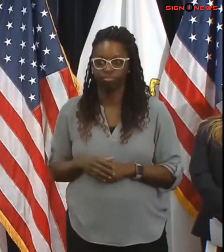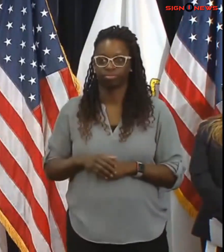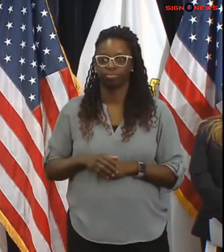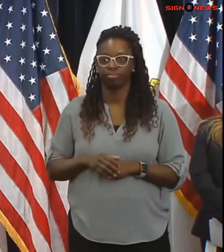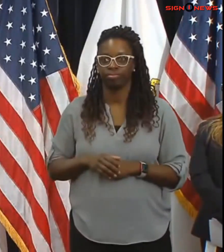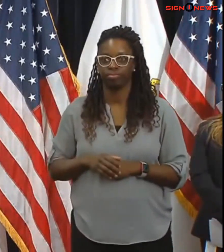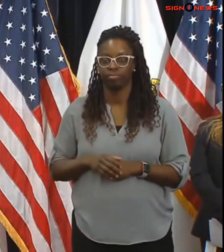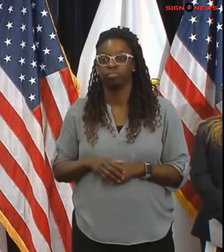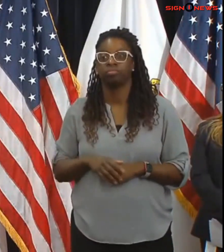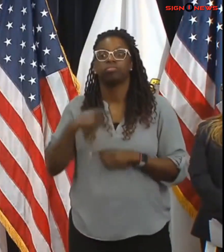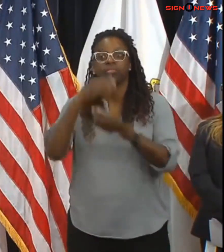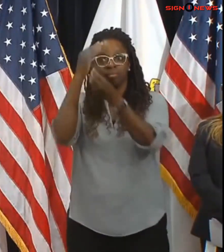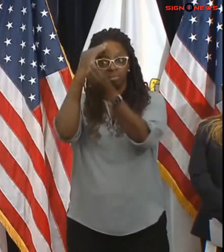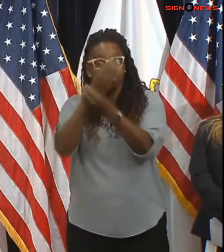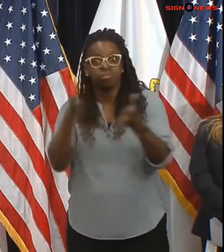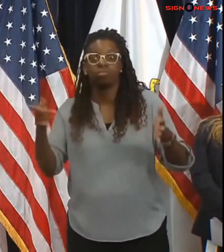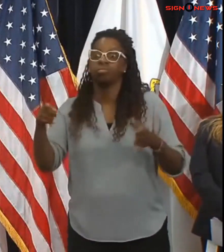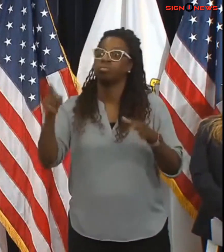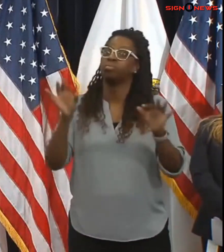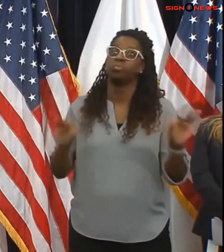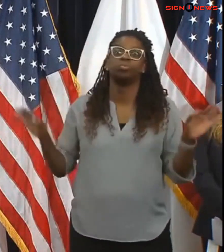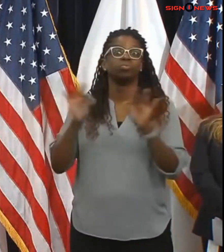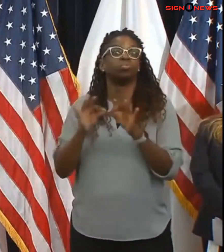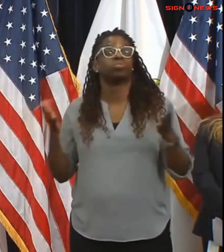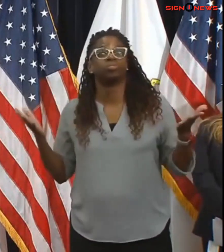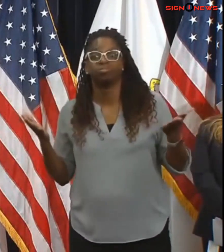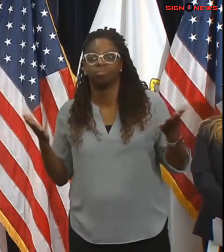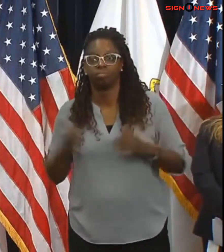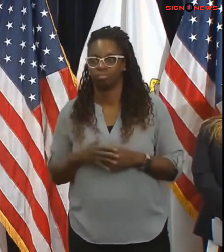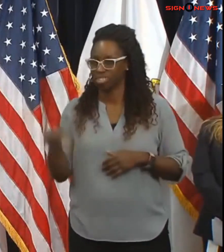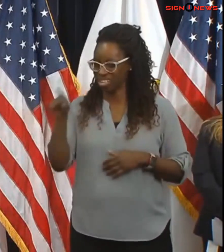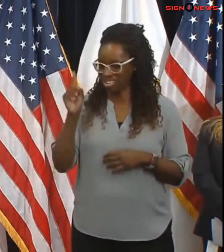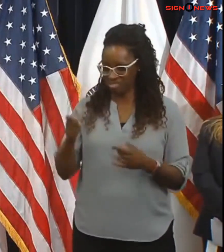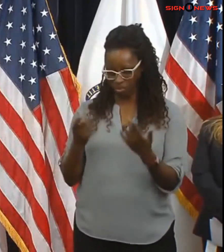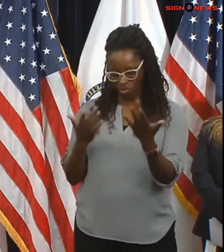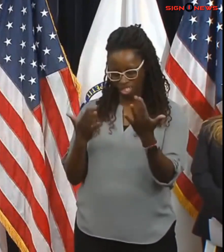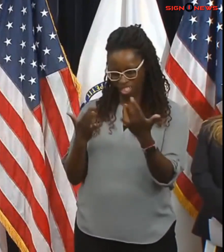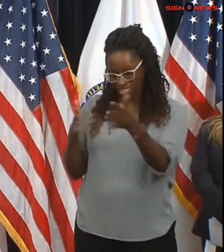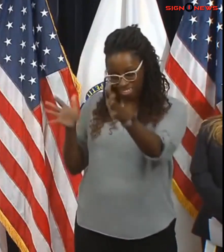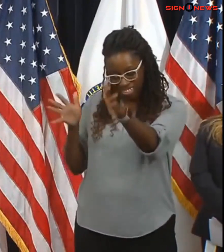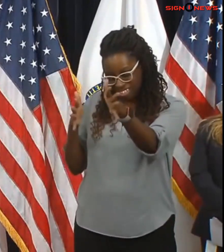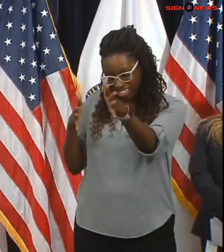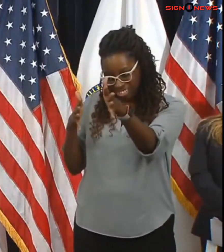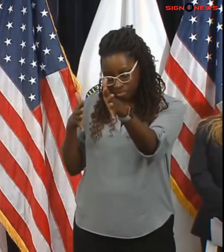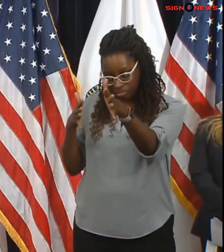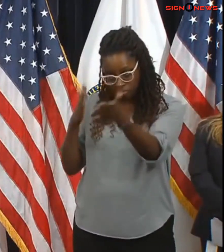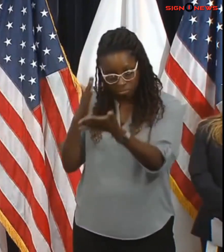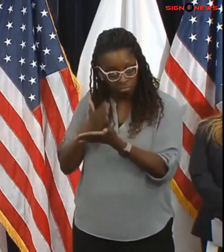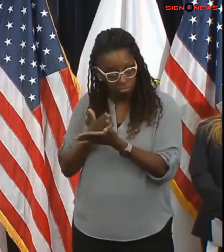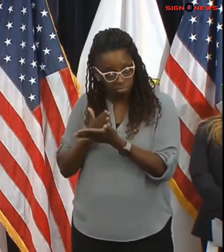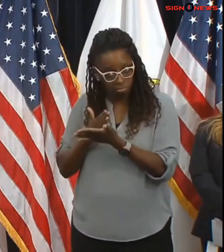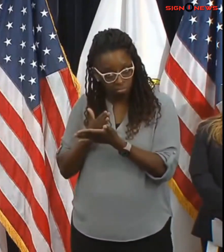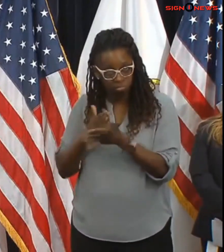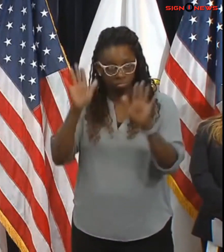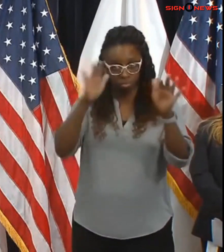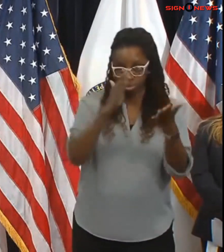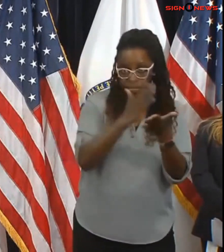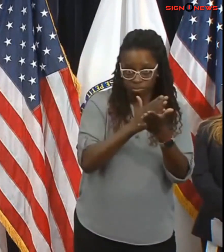will need the wind to die down, the snow to stop, and obviously some of the work that we're going to be doing to clear the roads to make it